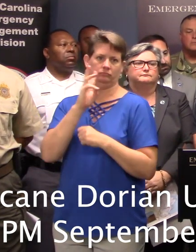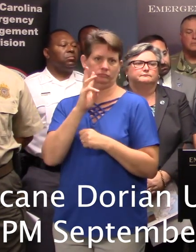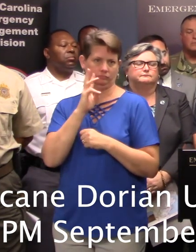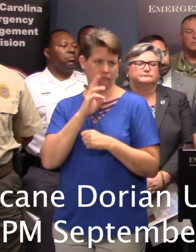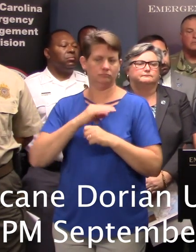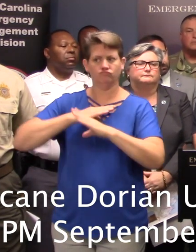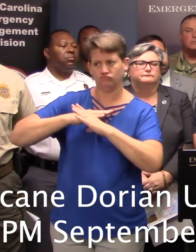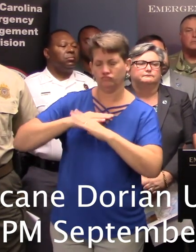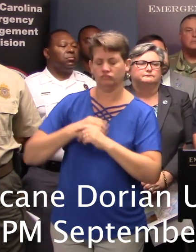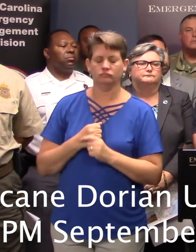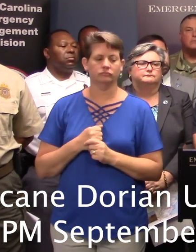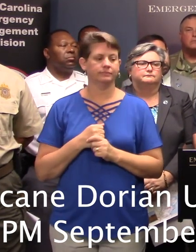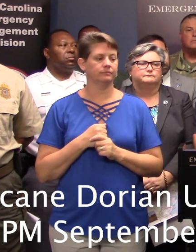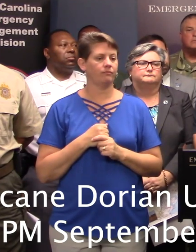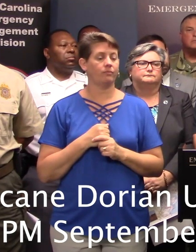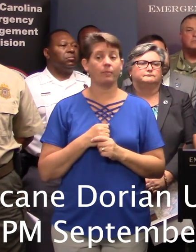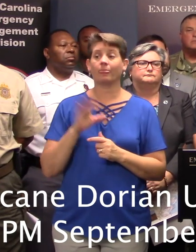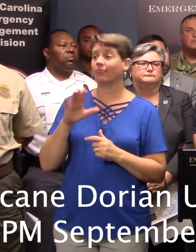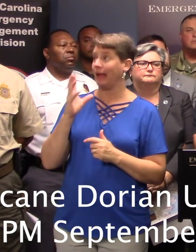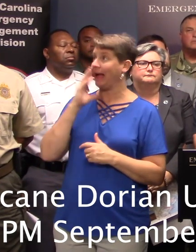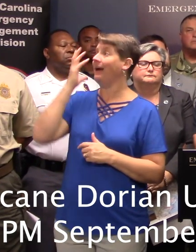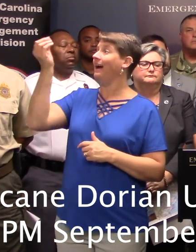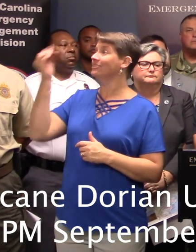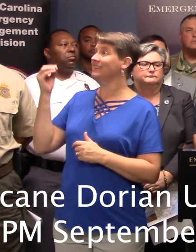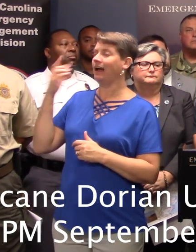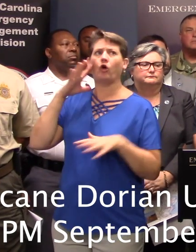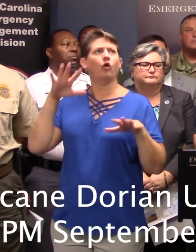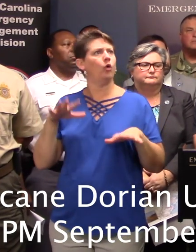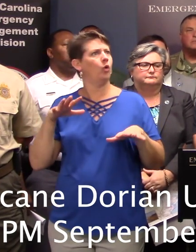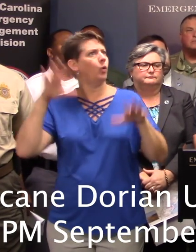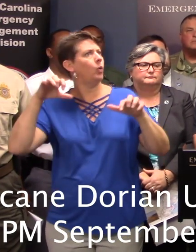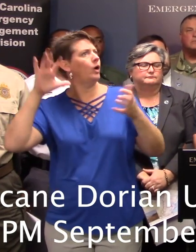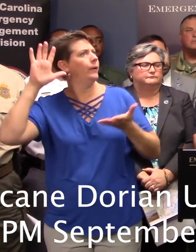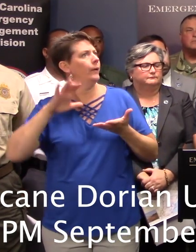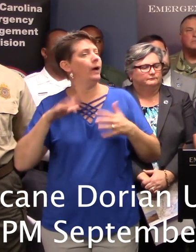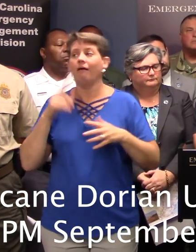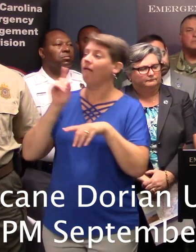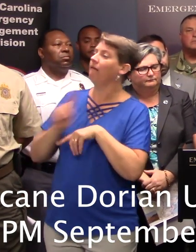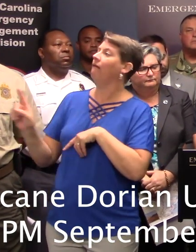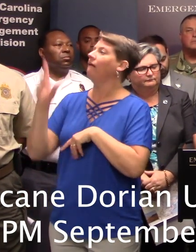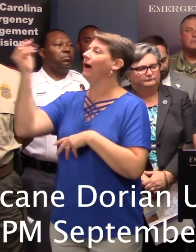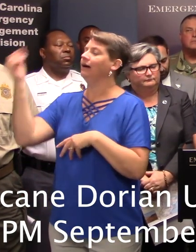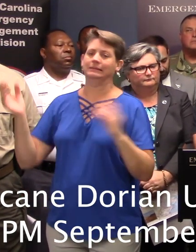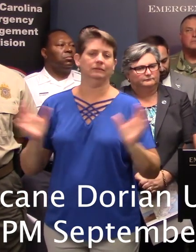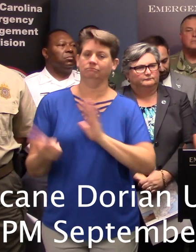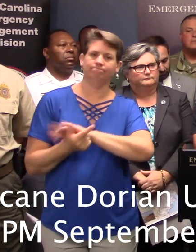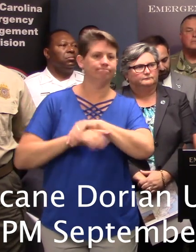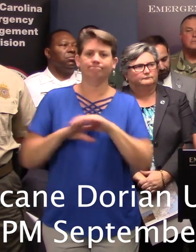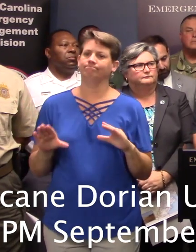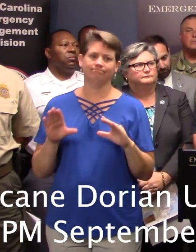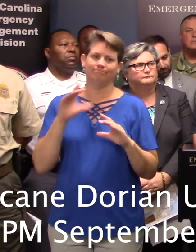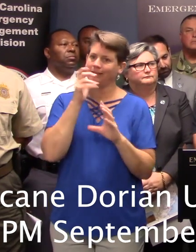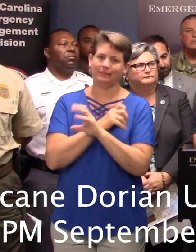watertight. Certainly don't go outside if there's a lull as the eye of hurricane goes over. You're going to have,